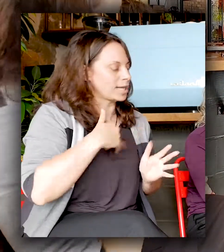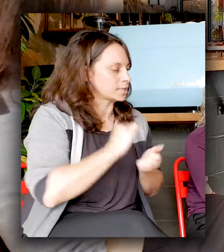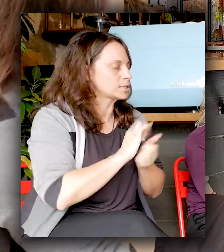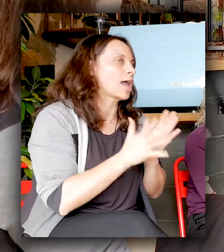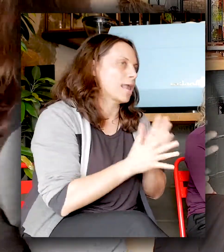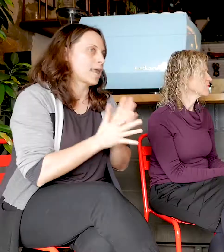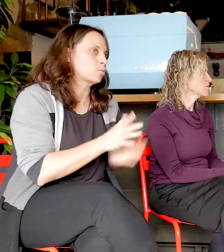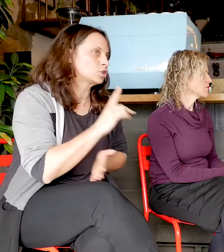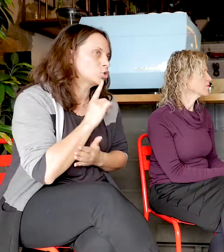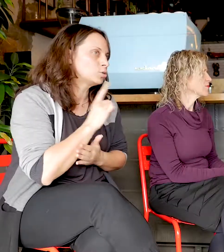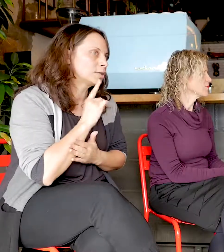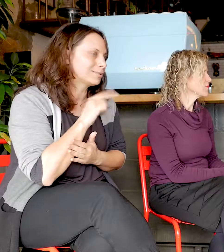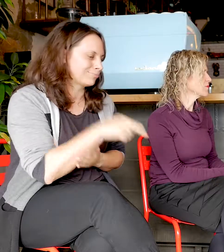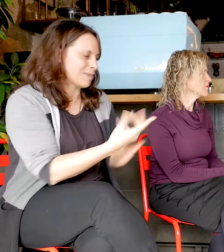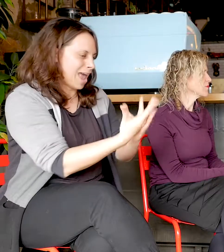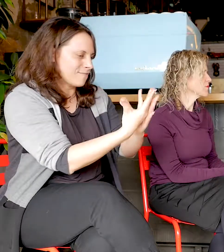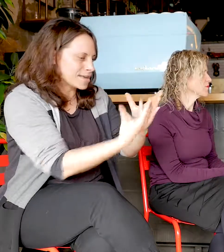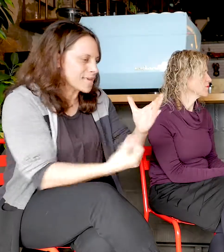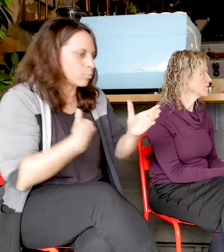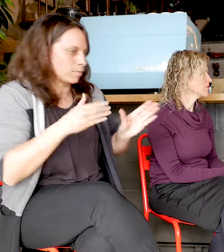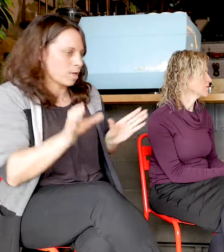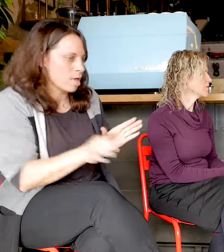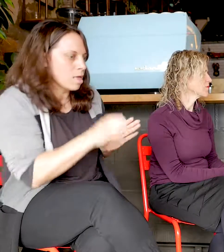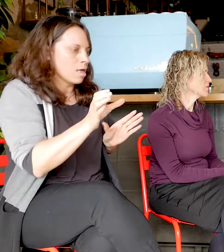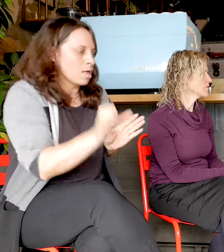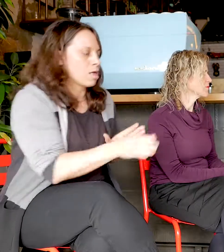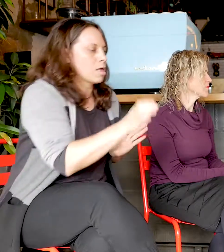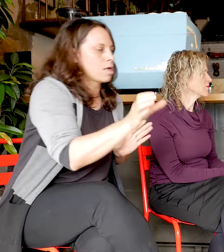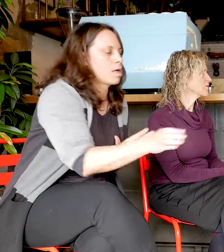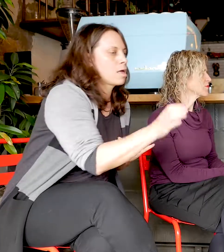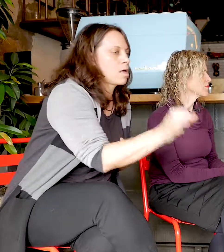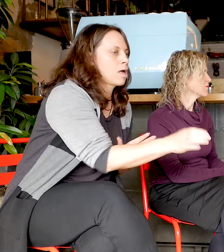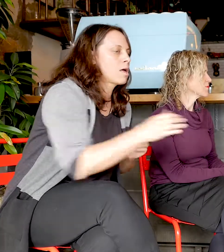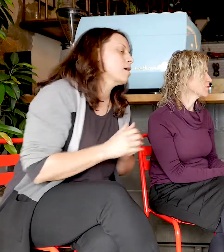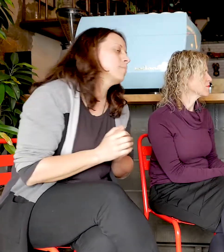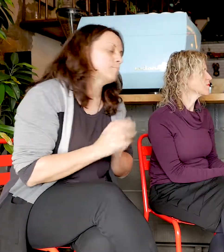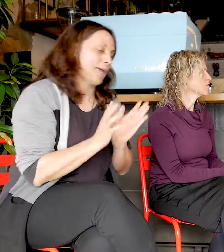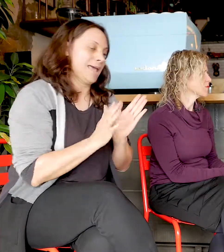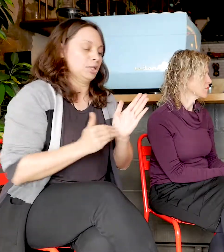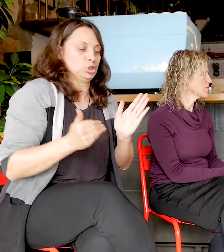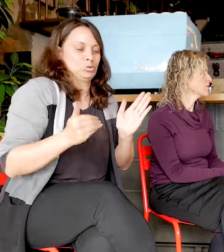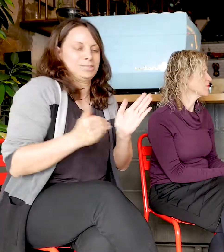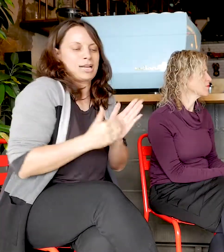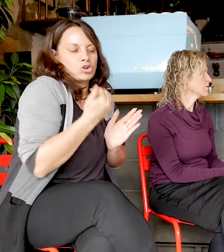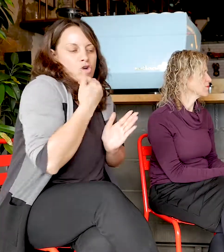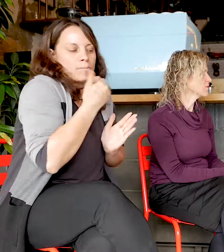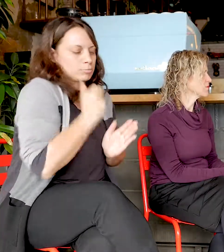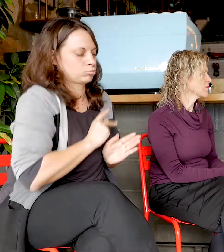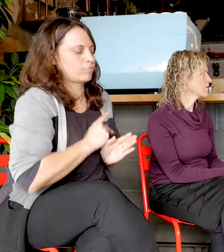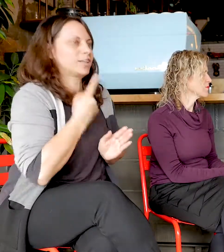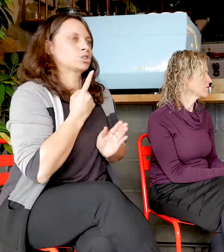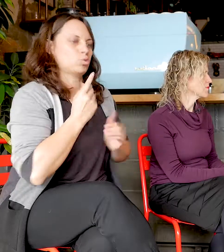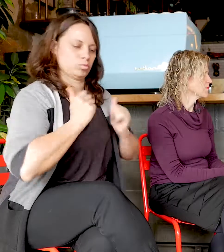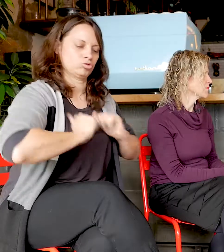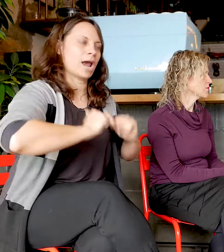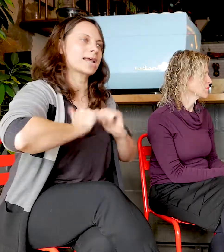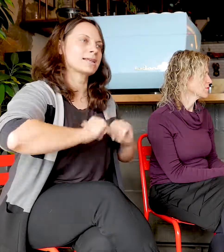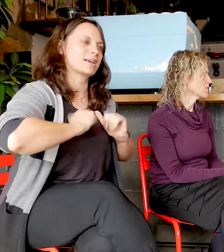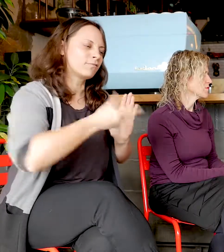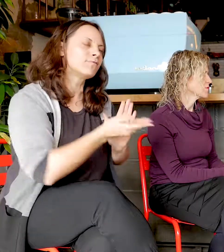that we've started to fill up. Tutors themselves in New Zealand don't have a lot of professional development training, so really there's a huge need for someone to